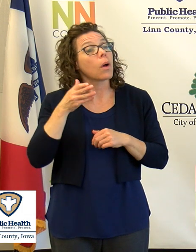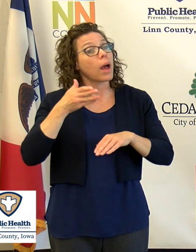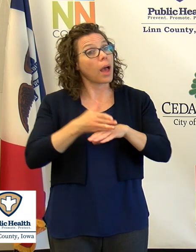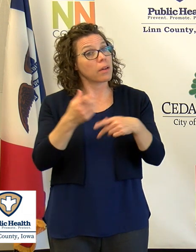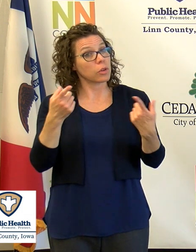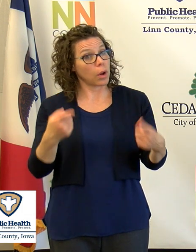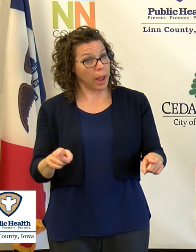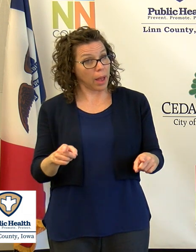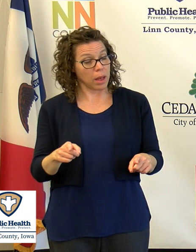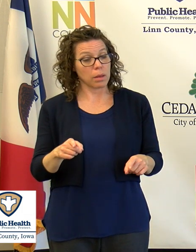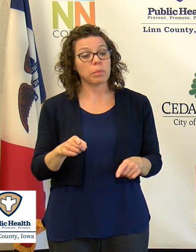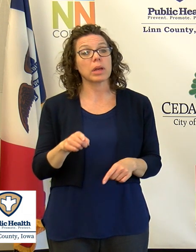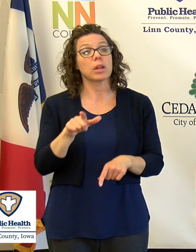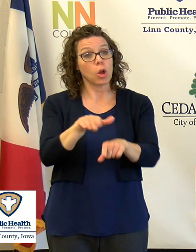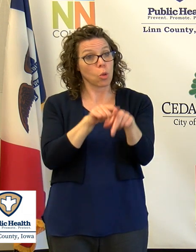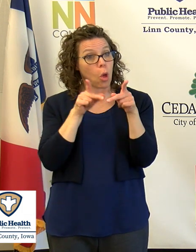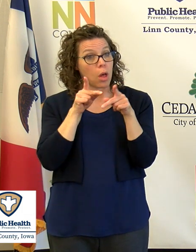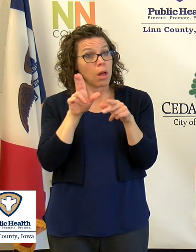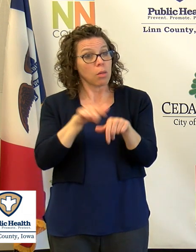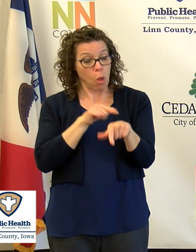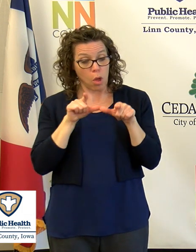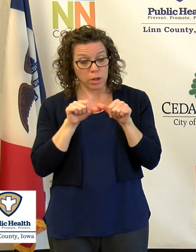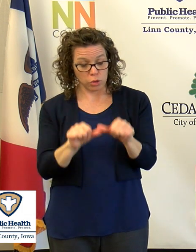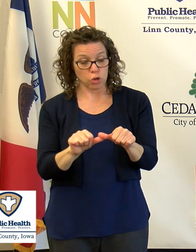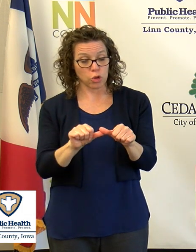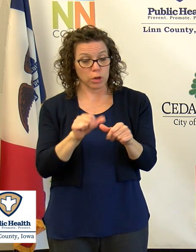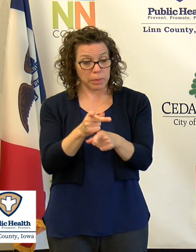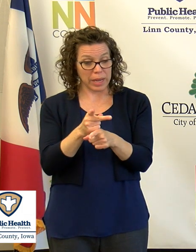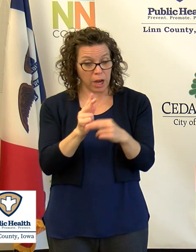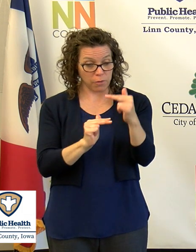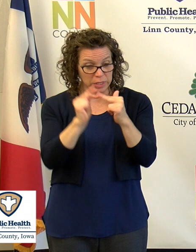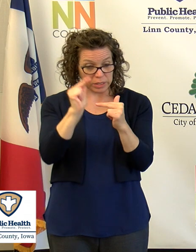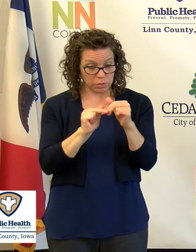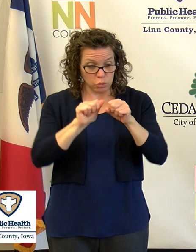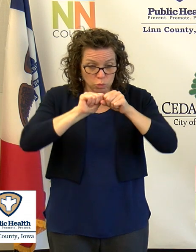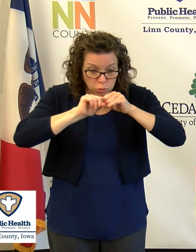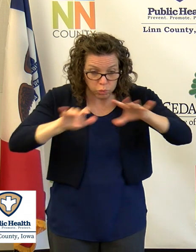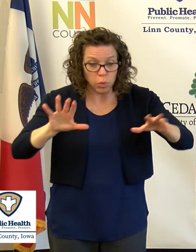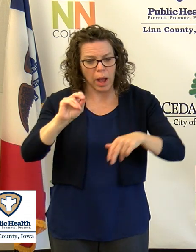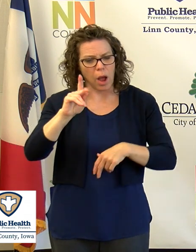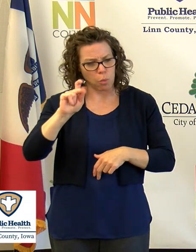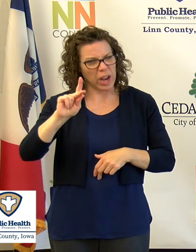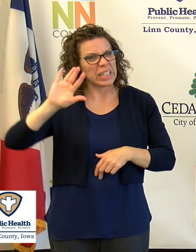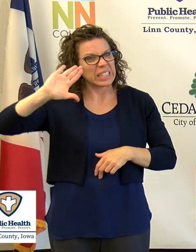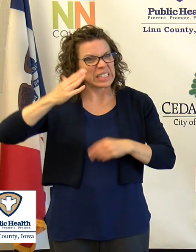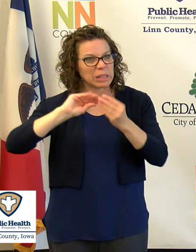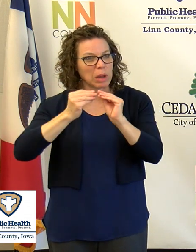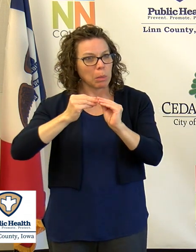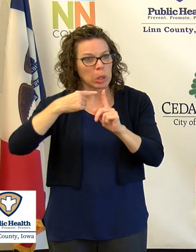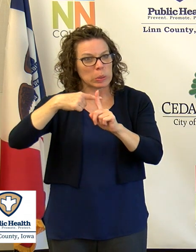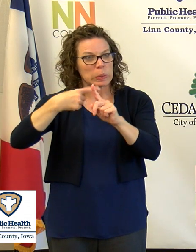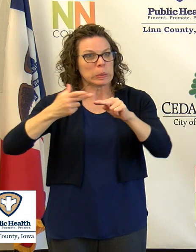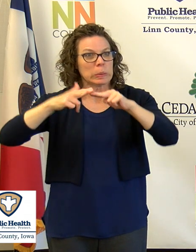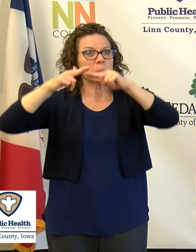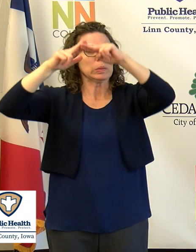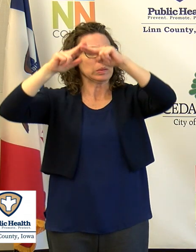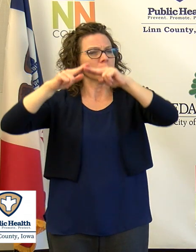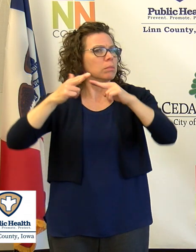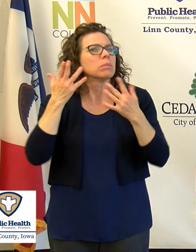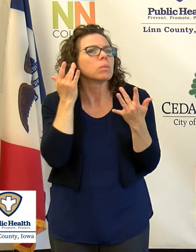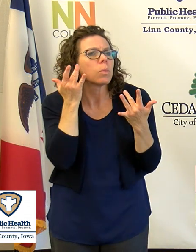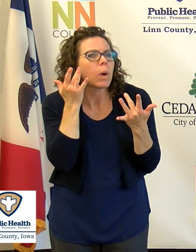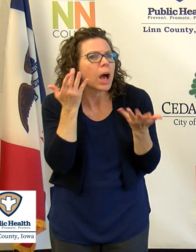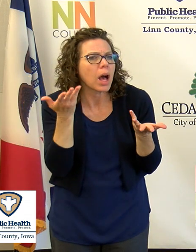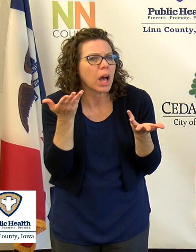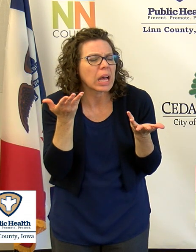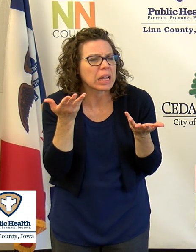an outbreak in a long-term care facility, the case counts seem to increase quite quickly. You know, I wondered if you could speak on why that is